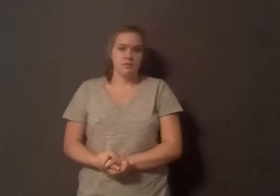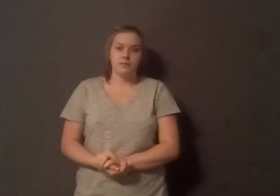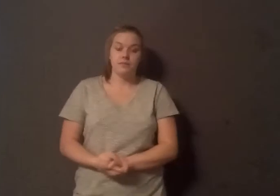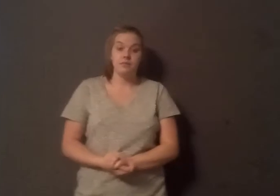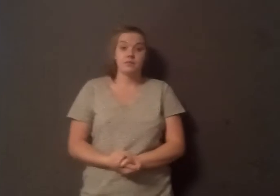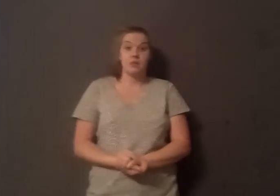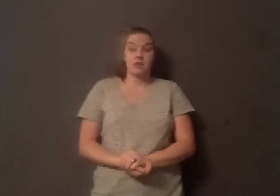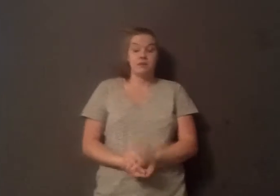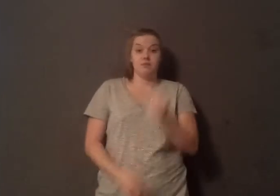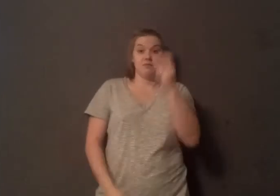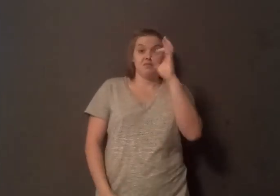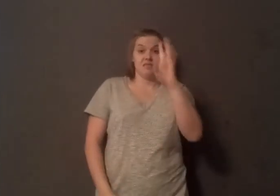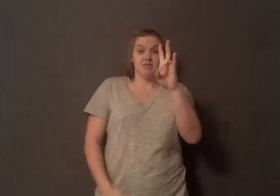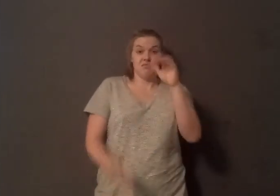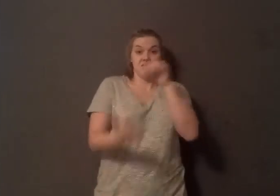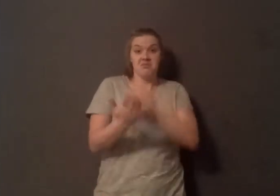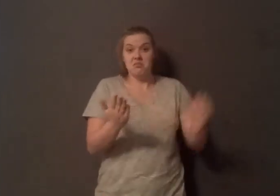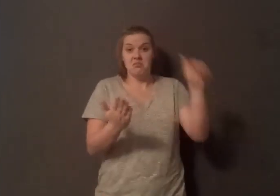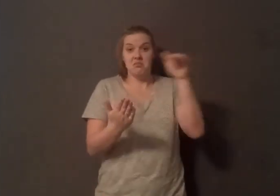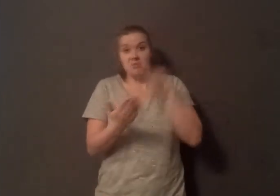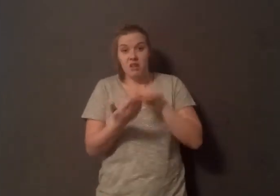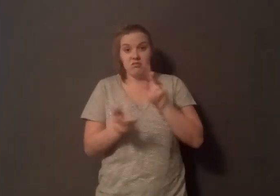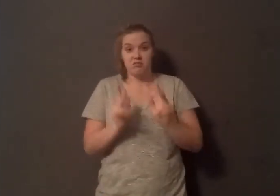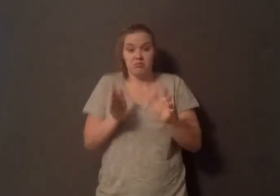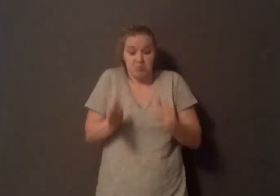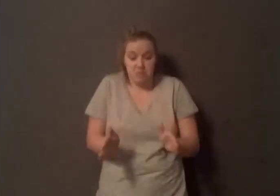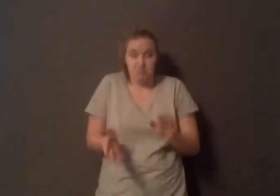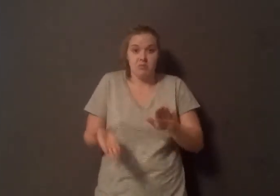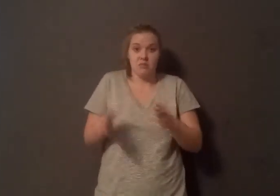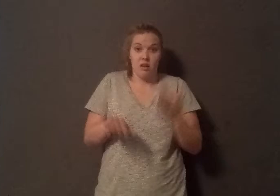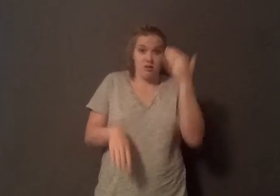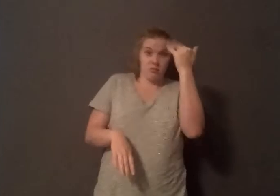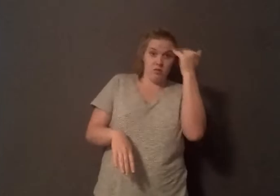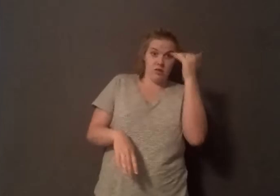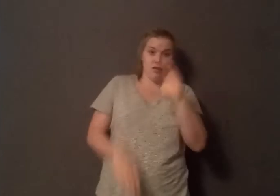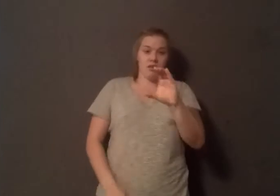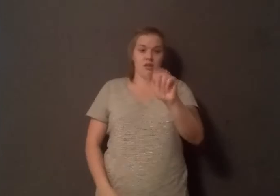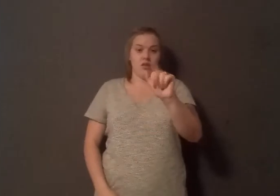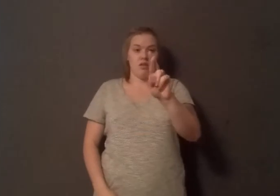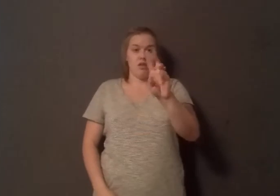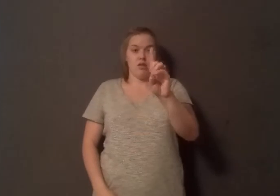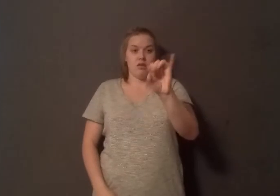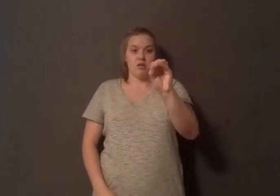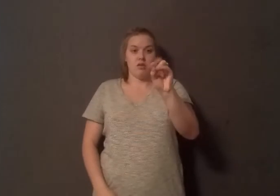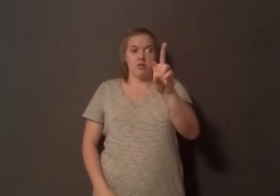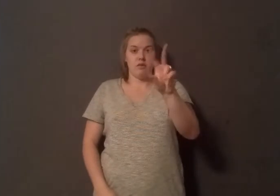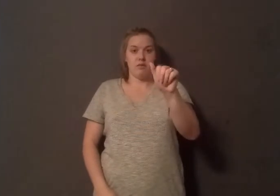million people die every year from cardiovascular disease. It is the leading cause of death around the world. Nearly one out of every